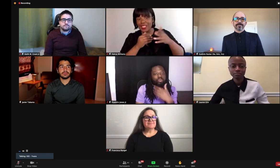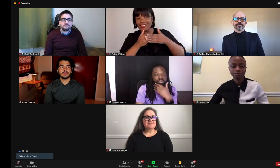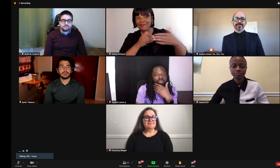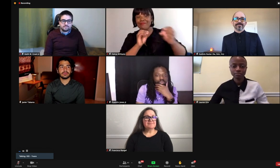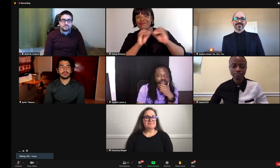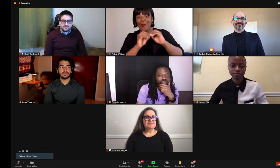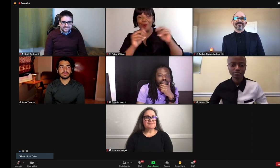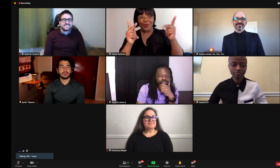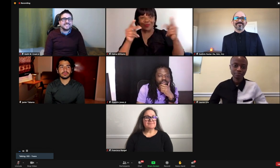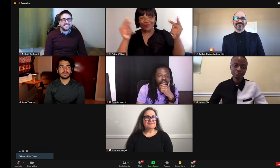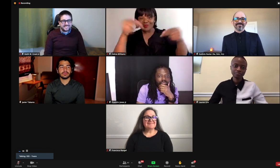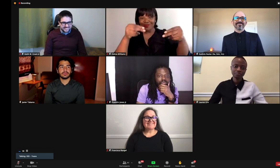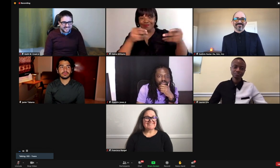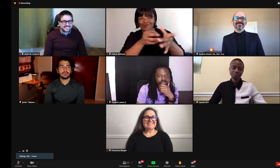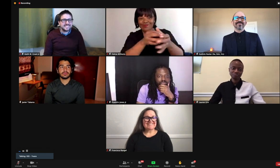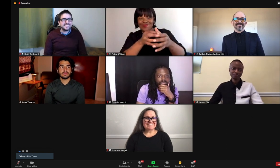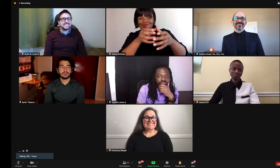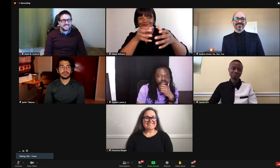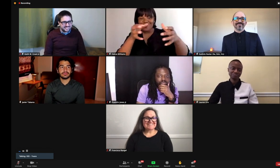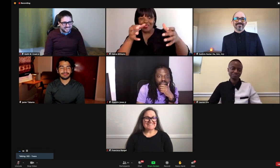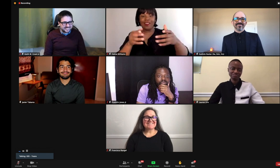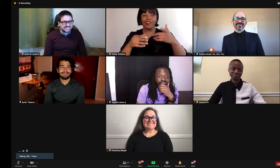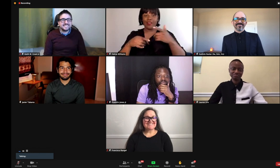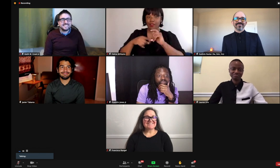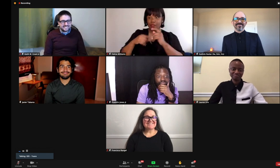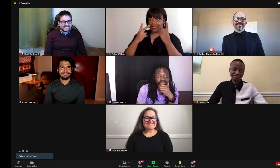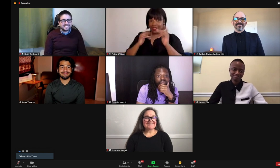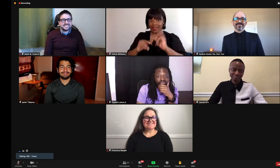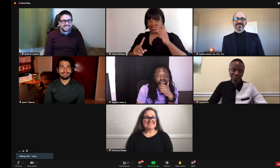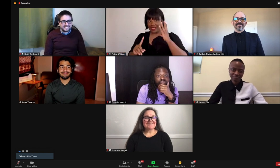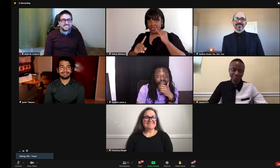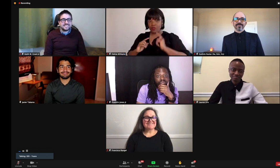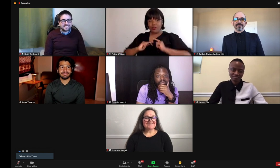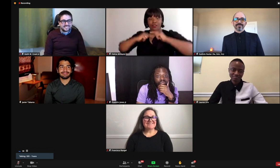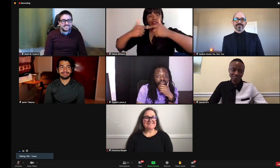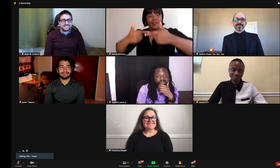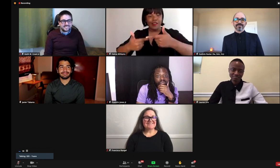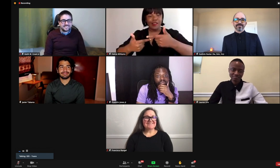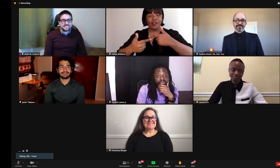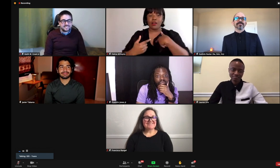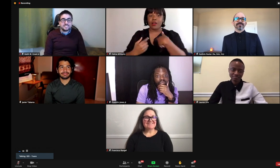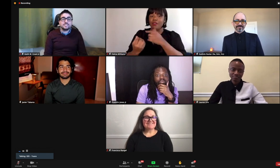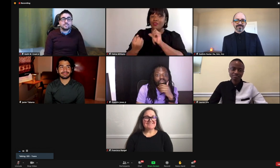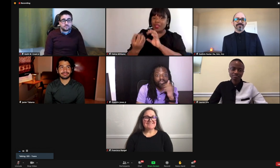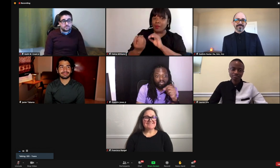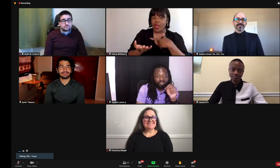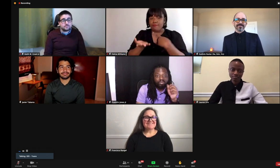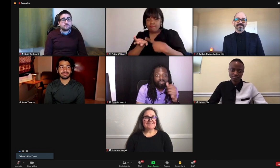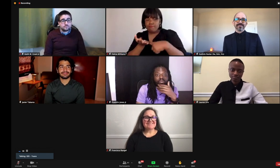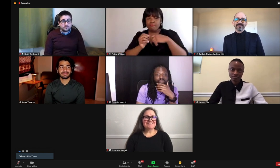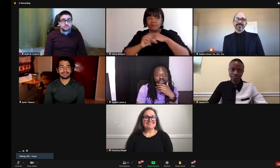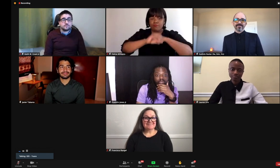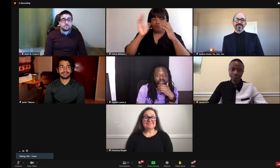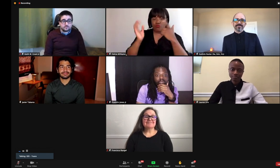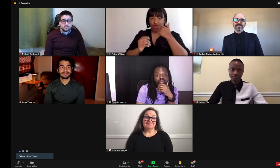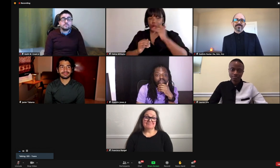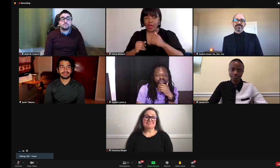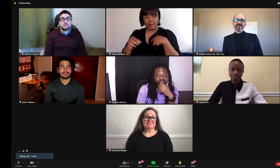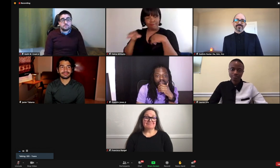hers, but we expect to see more and more people participating and expanding the pool. And as people gain experience, you know, we can widen who